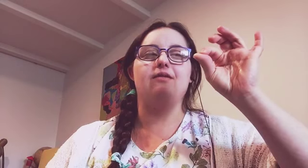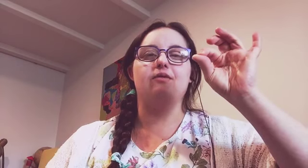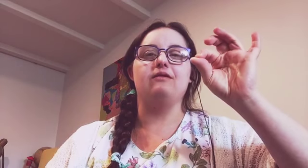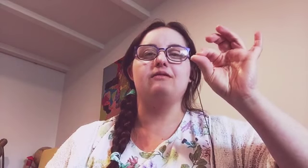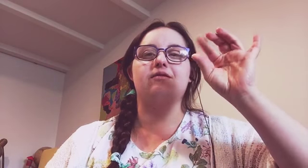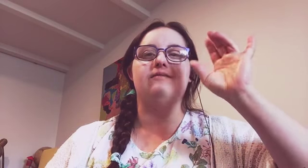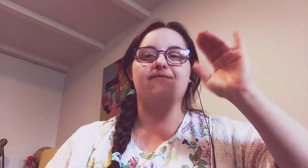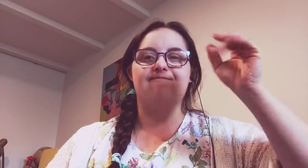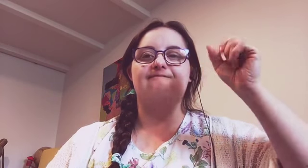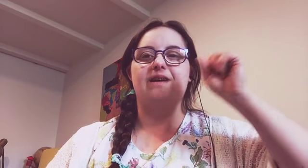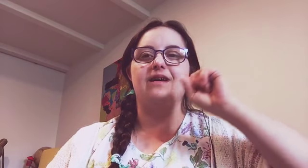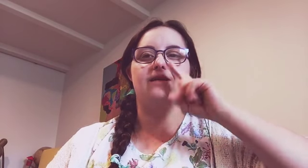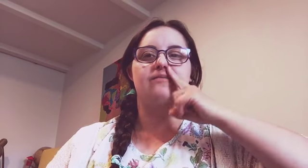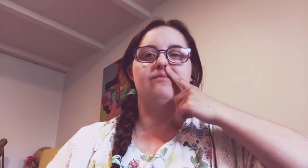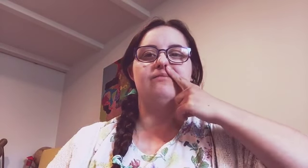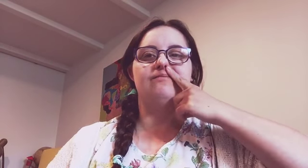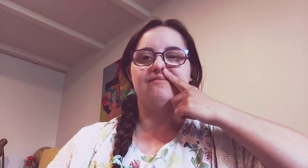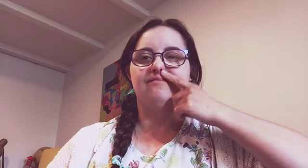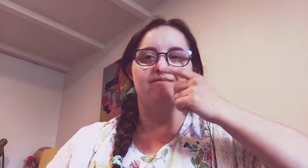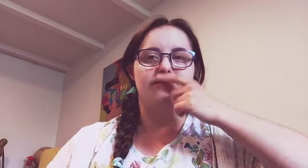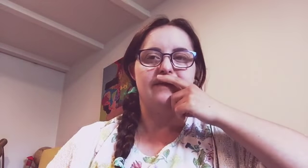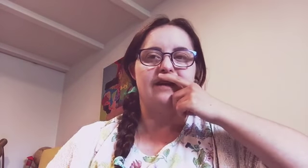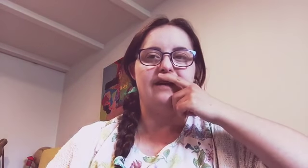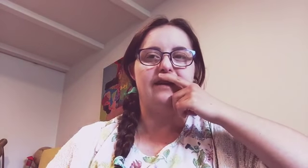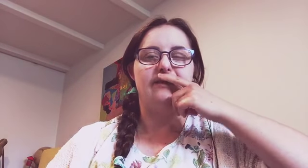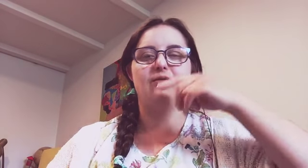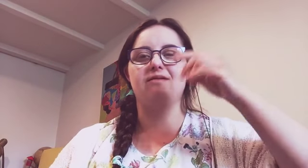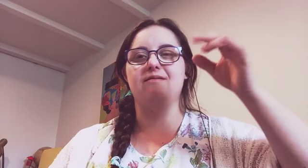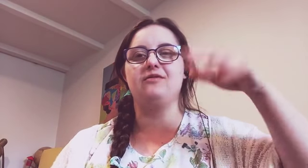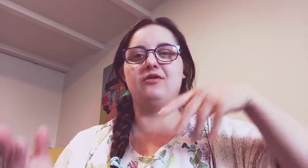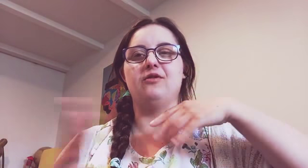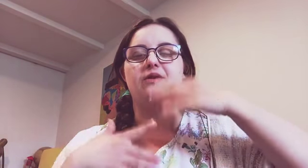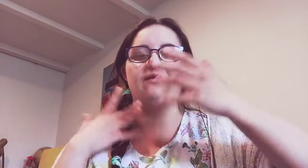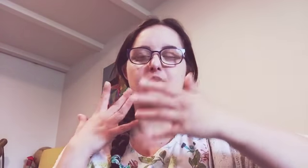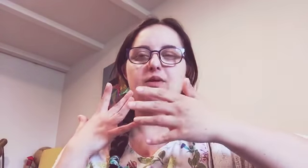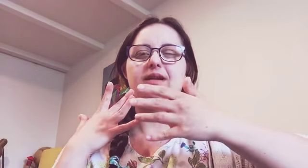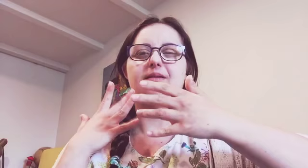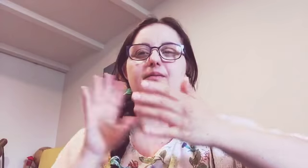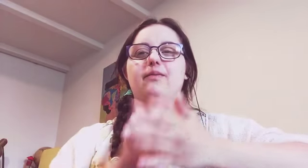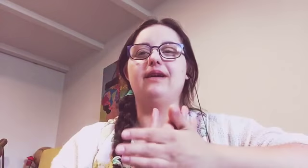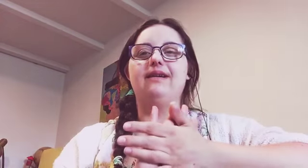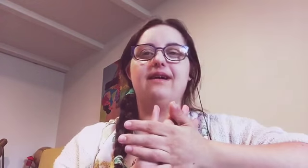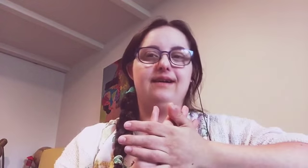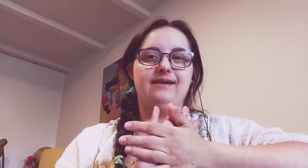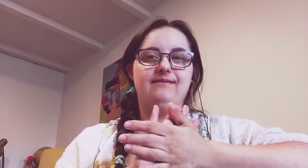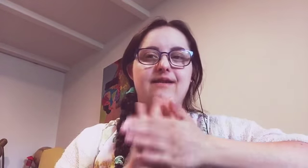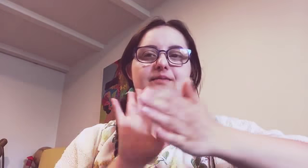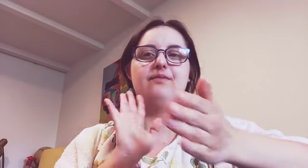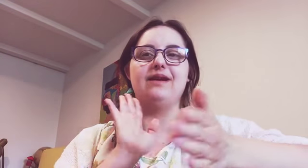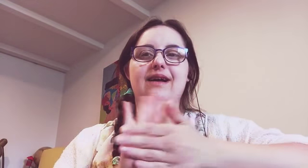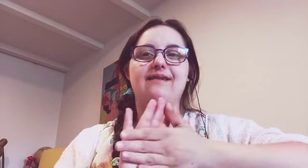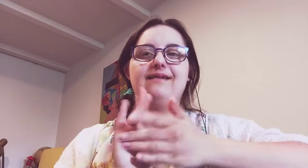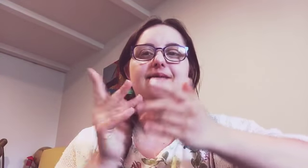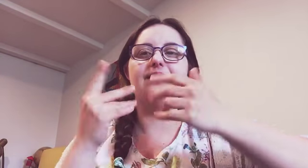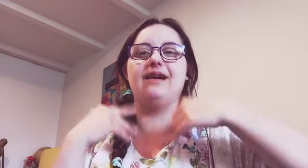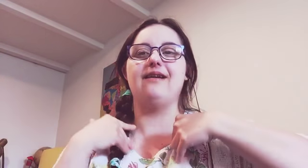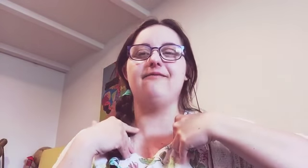wasn't sure what I'm doing. But I have